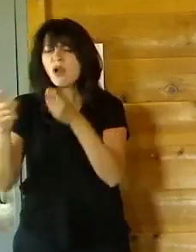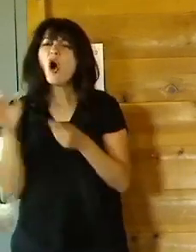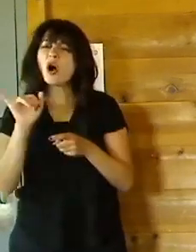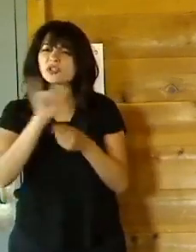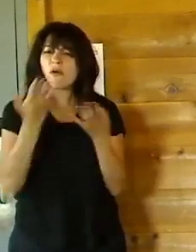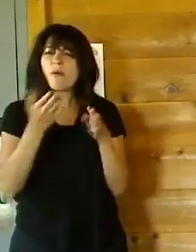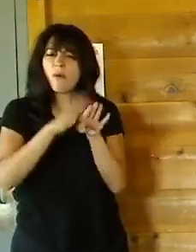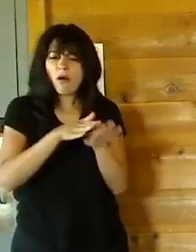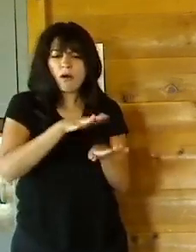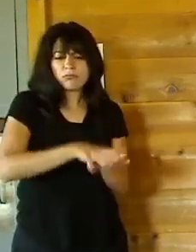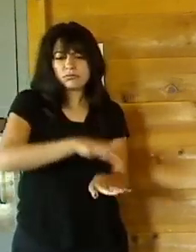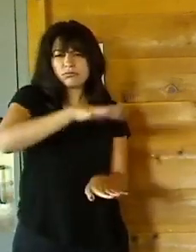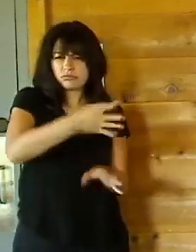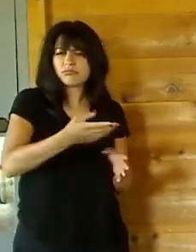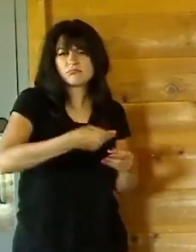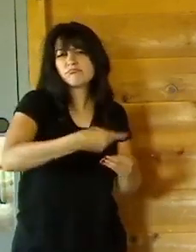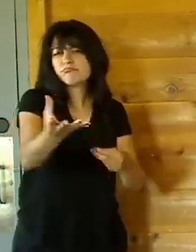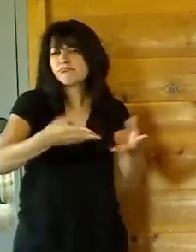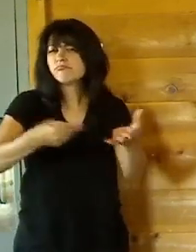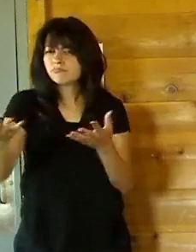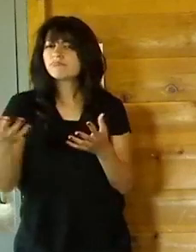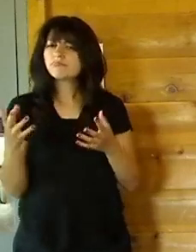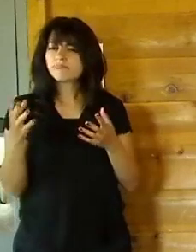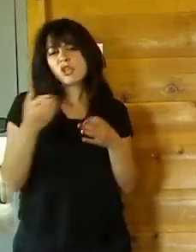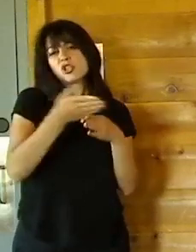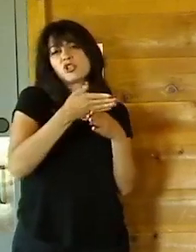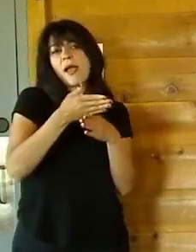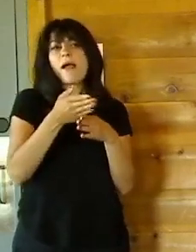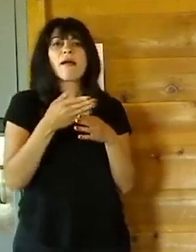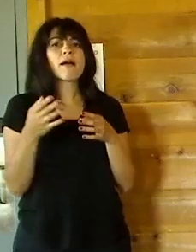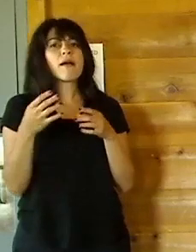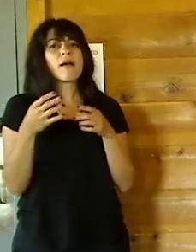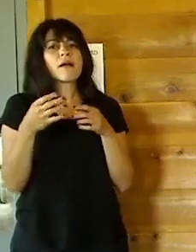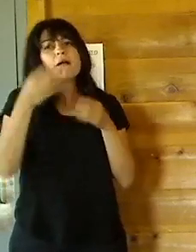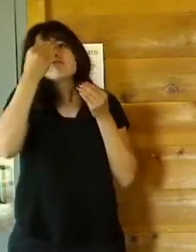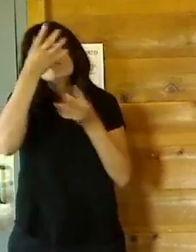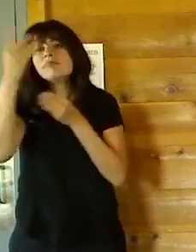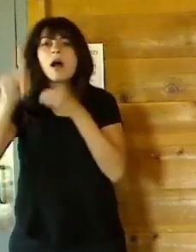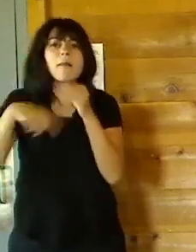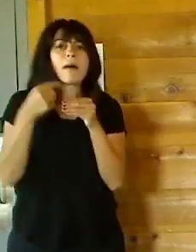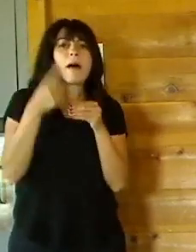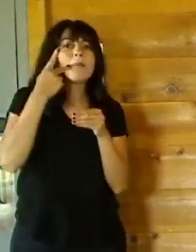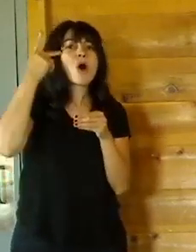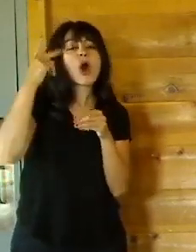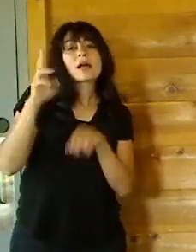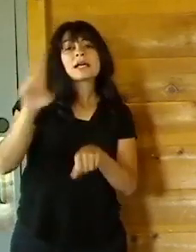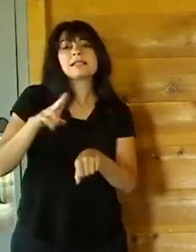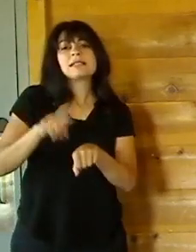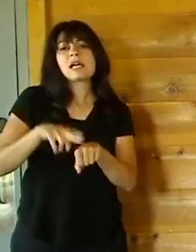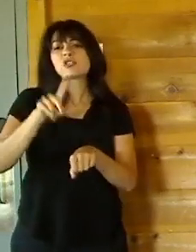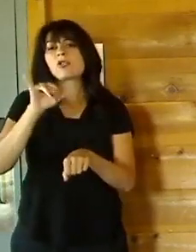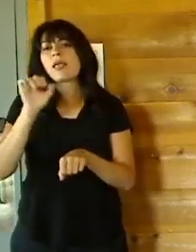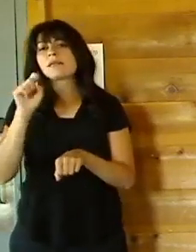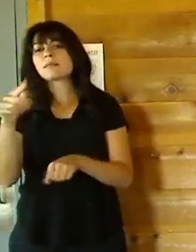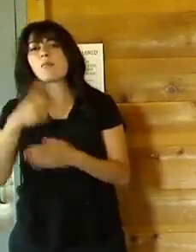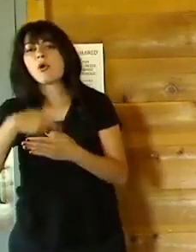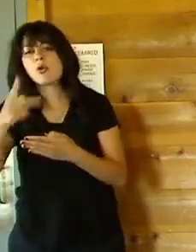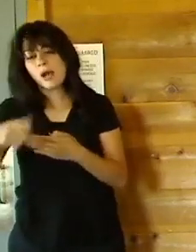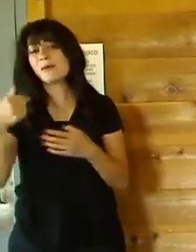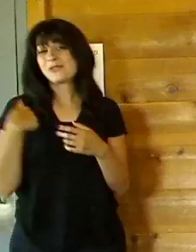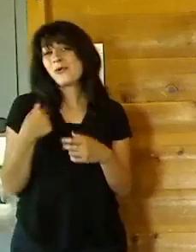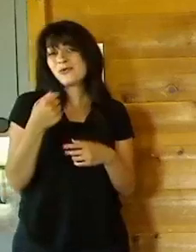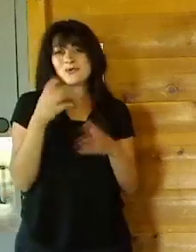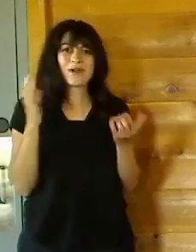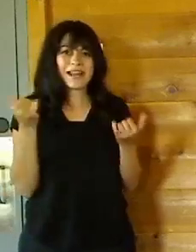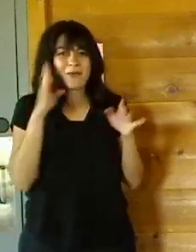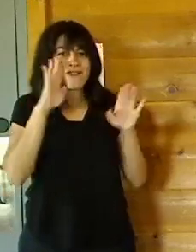information and sharing about our park naturalist programming. You know, camp starts next week. It does. We're all about summer programs right